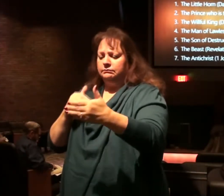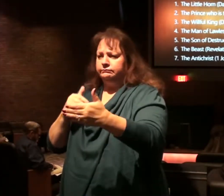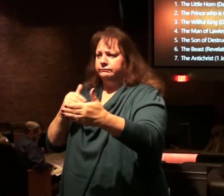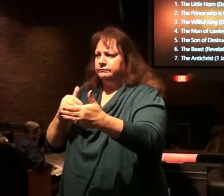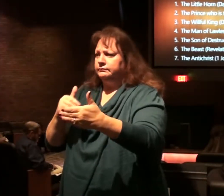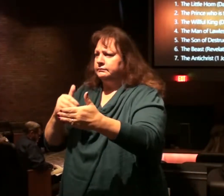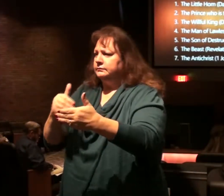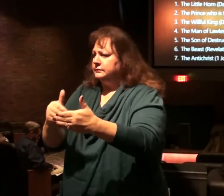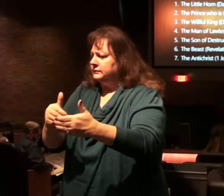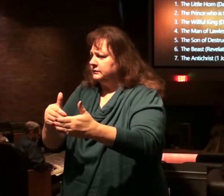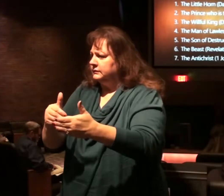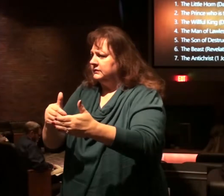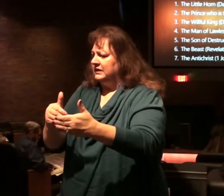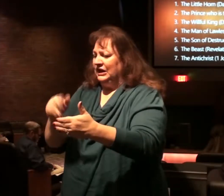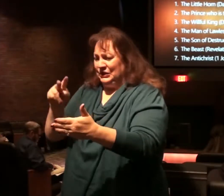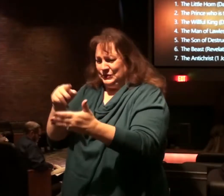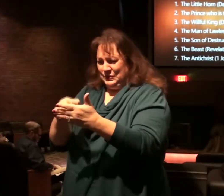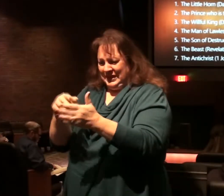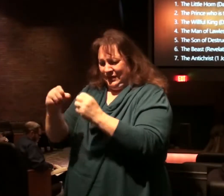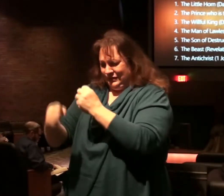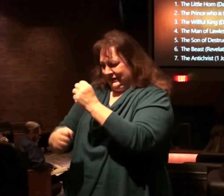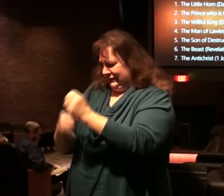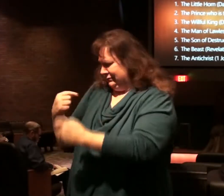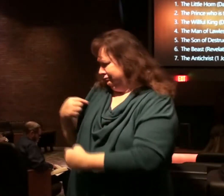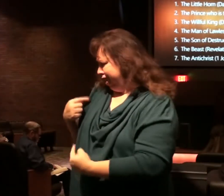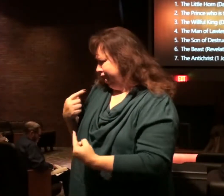that time. It's been 2,000 years.